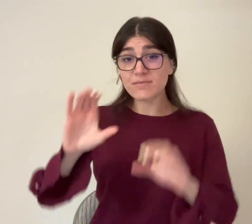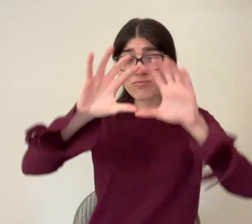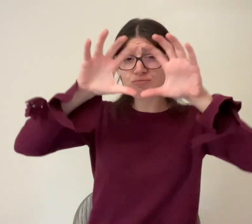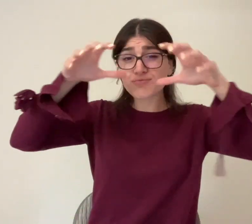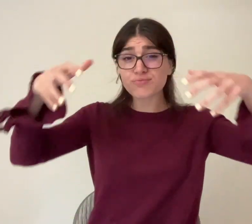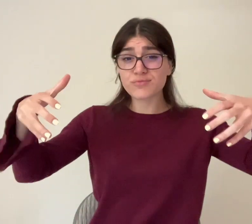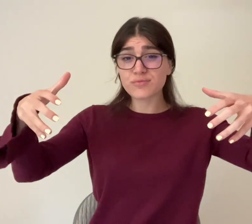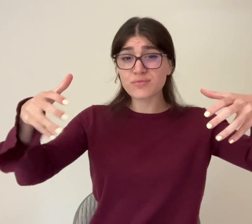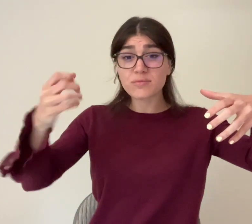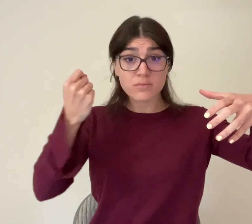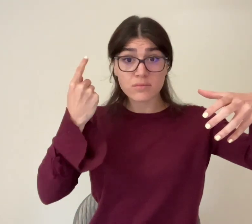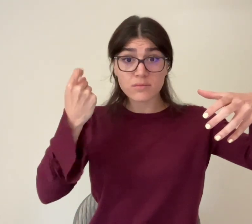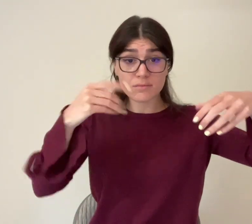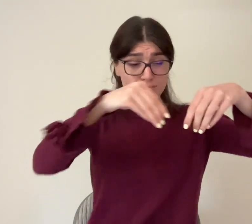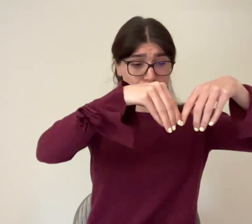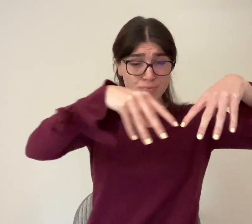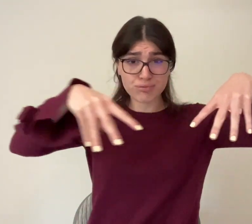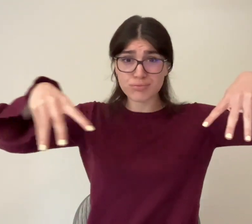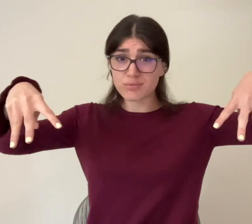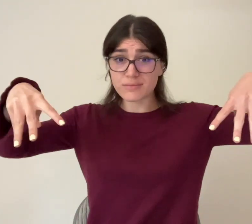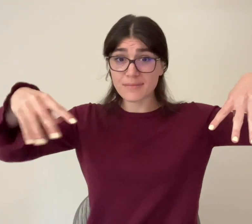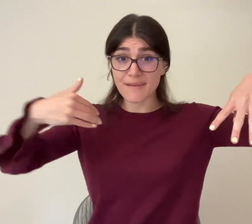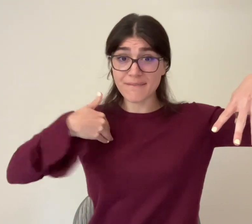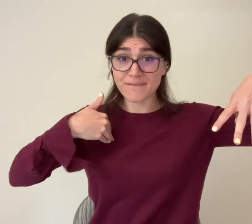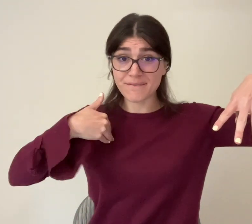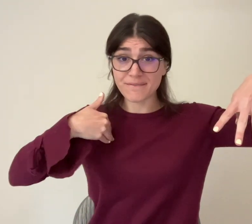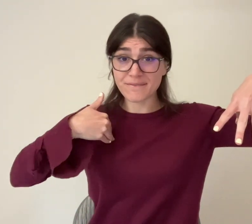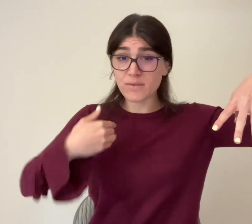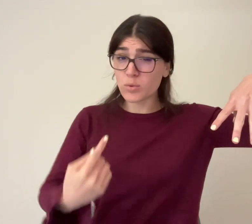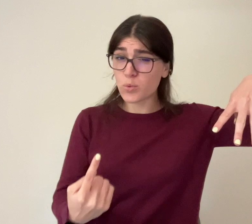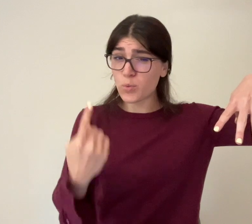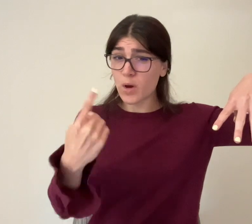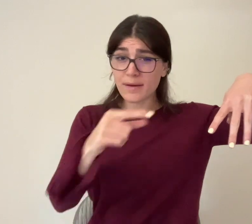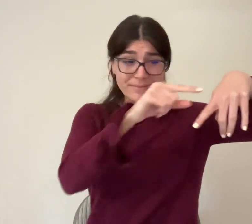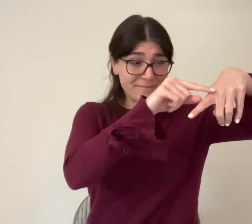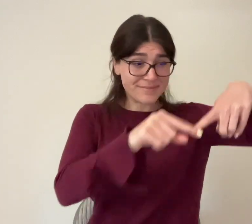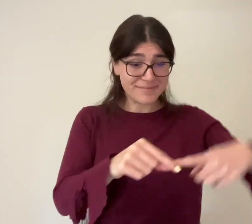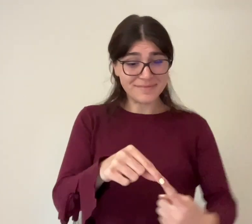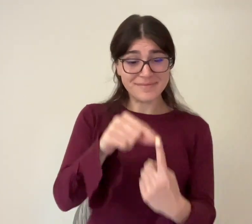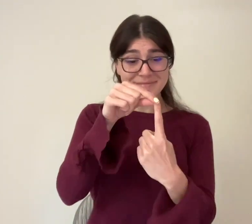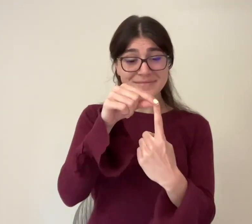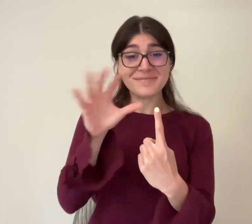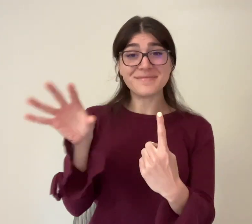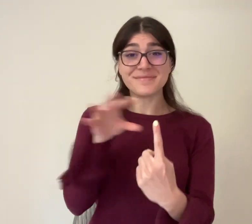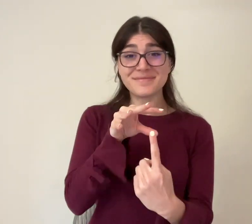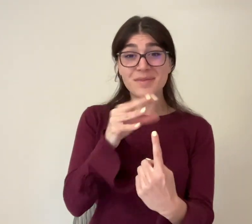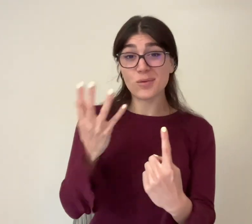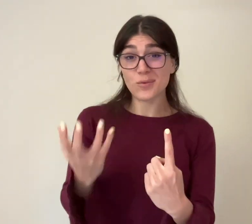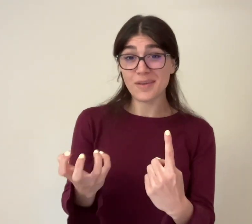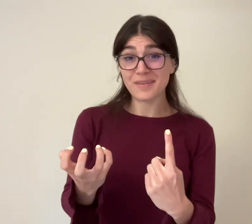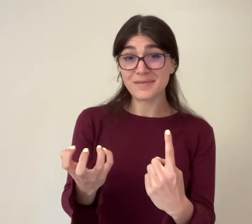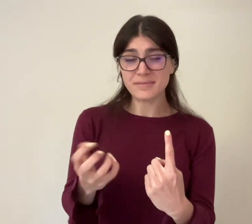Today we would also like to highlight one of the many social enterprise businesses of HCE,